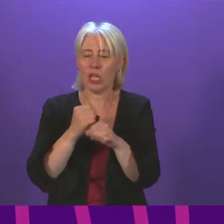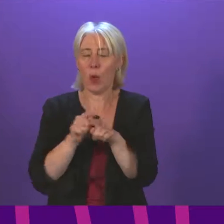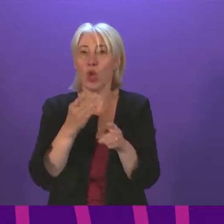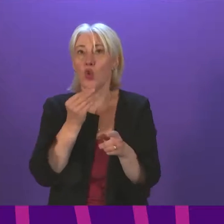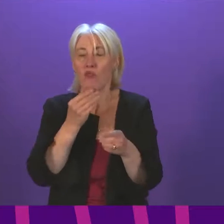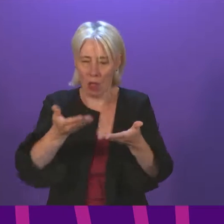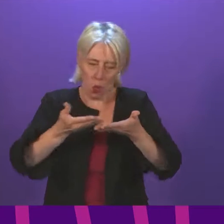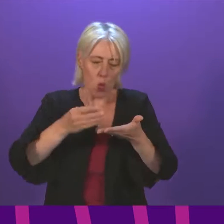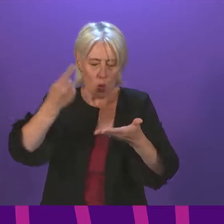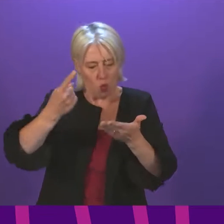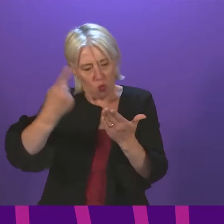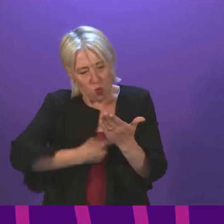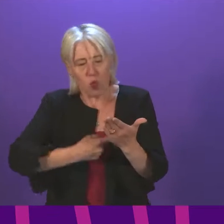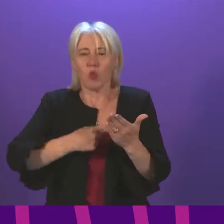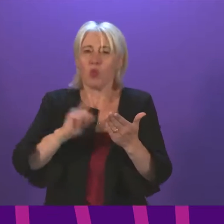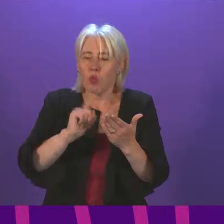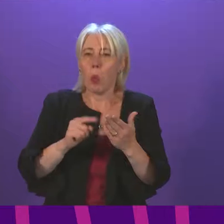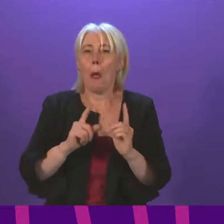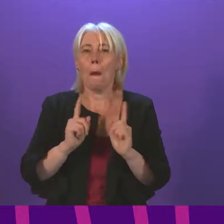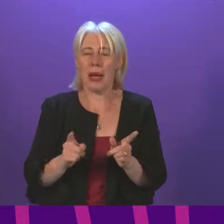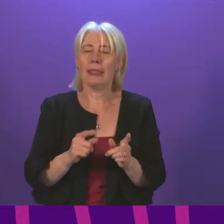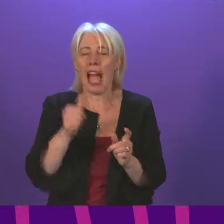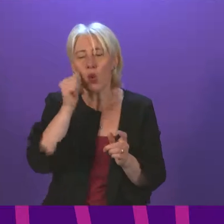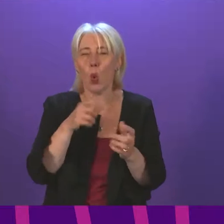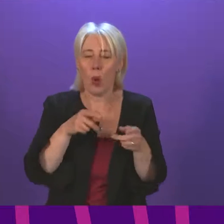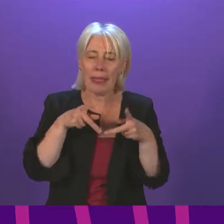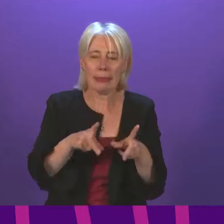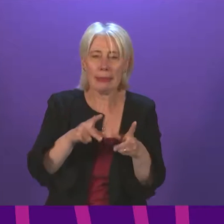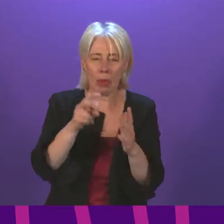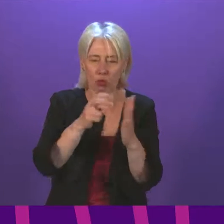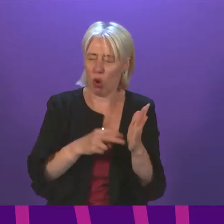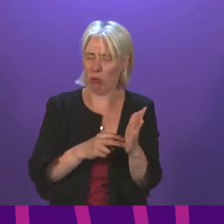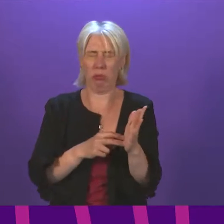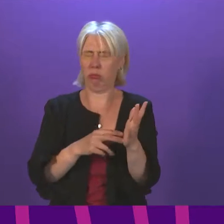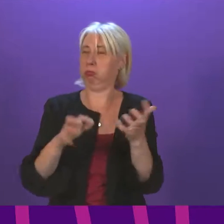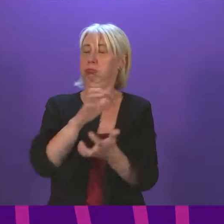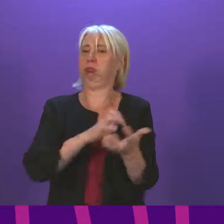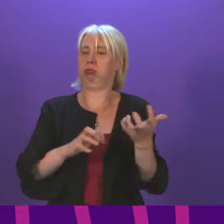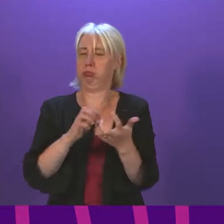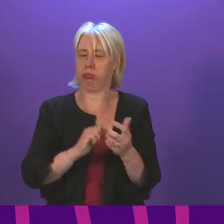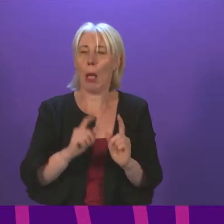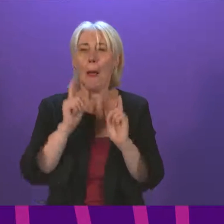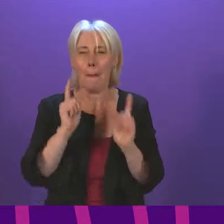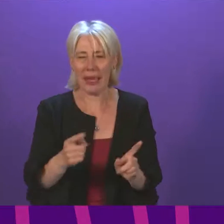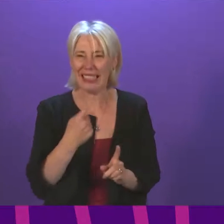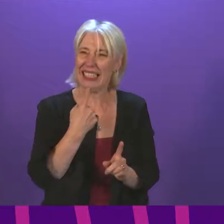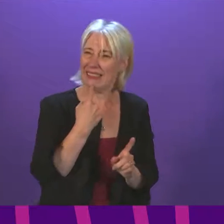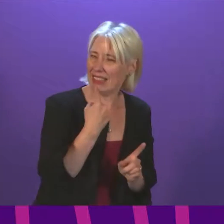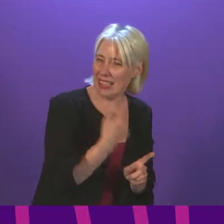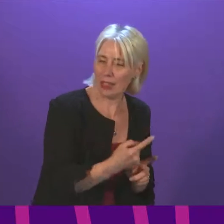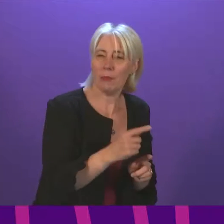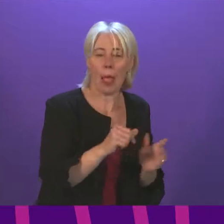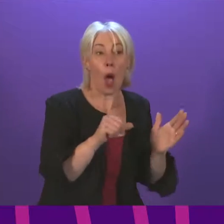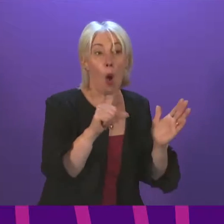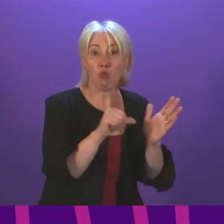report any issues on that system. But what I have been able to do and highlight, I hope, in my first answer to Ms Webber, is that where there has been a